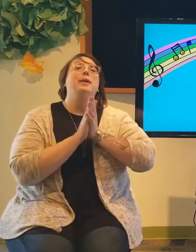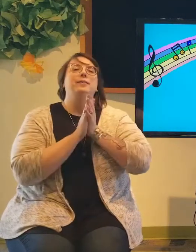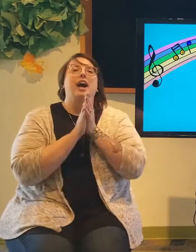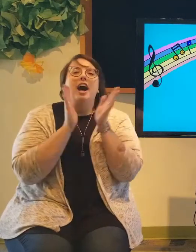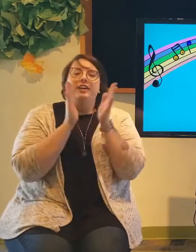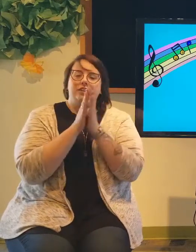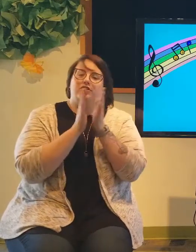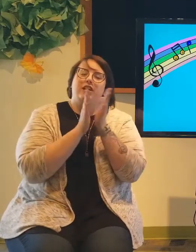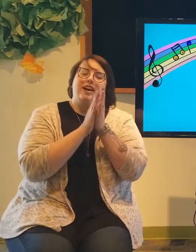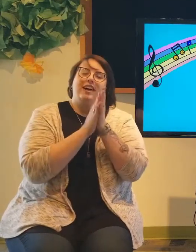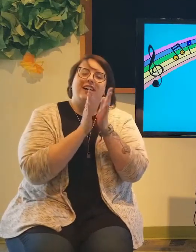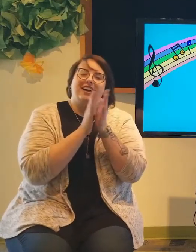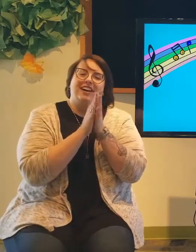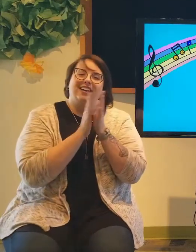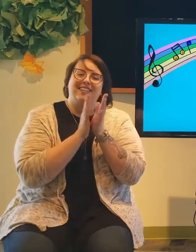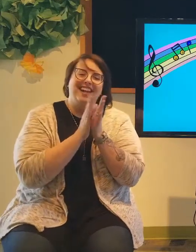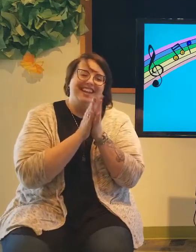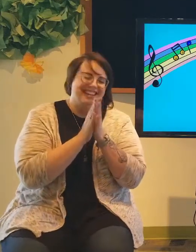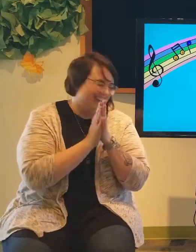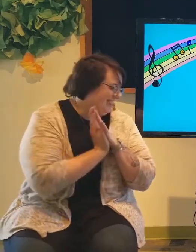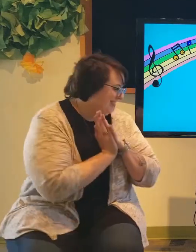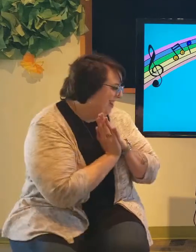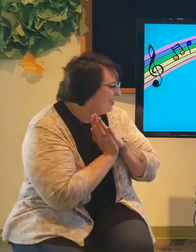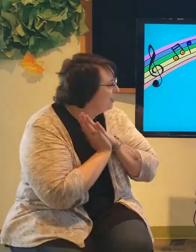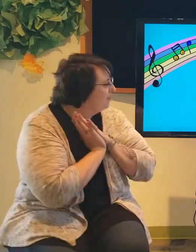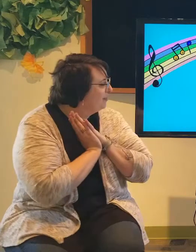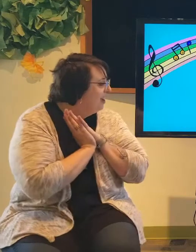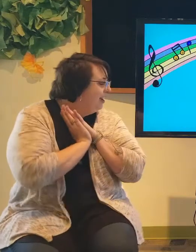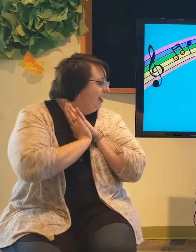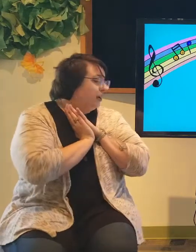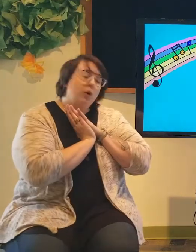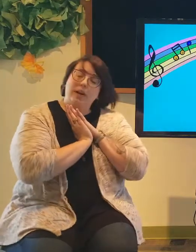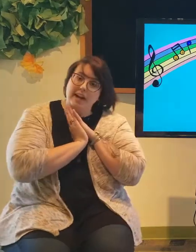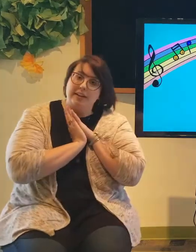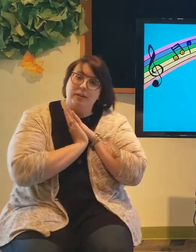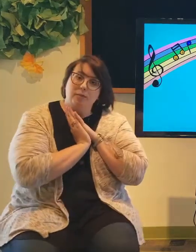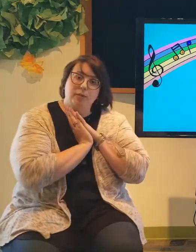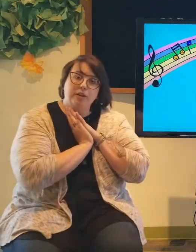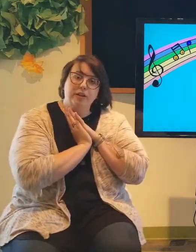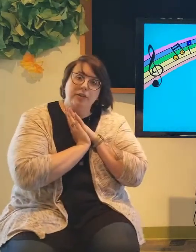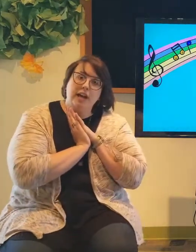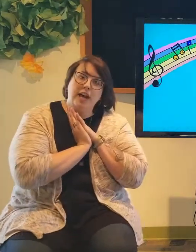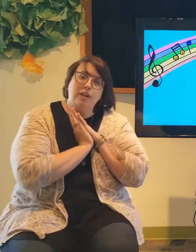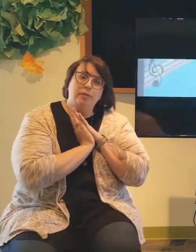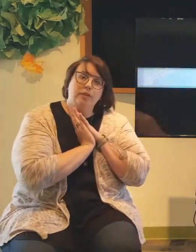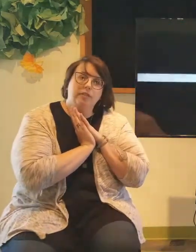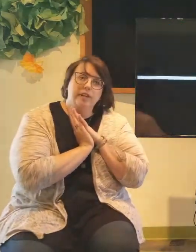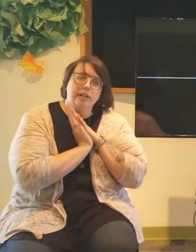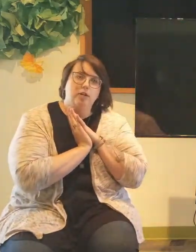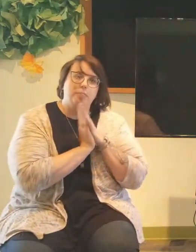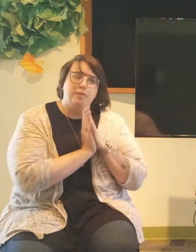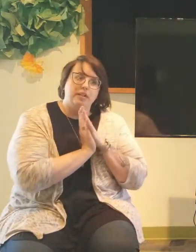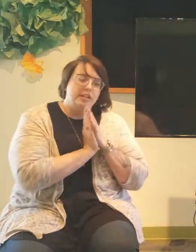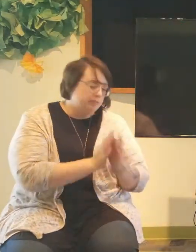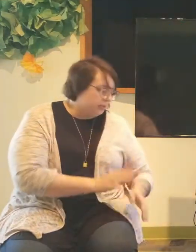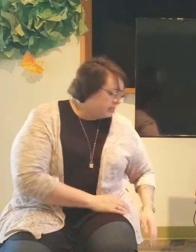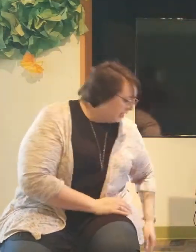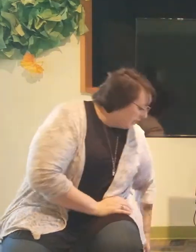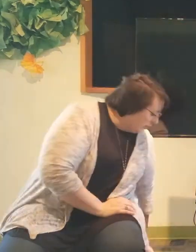clap. Good job! Alright. Okay. We're going to go ahead and we're going to read our big book together.